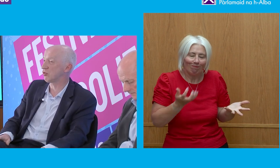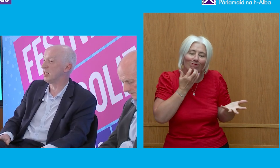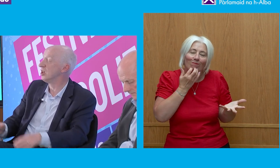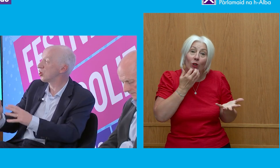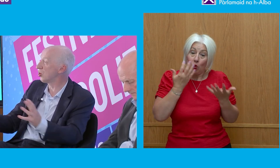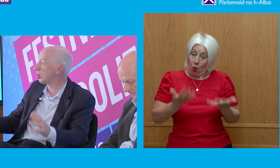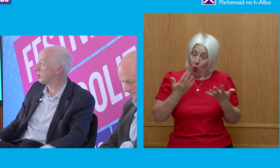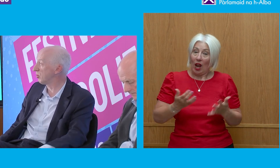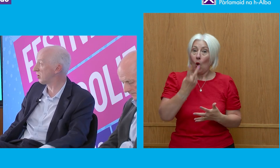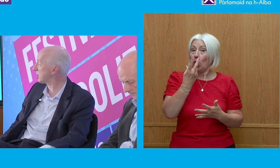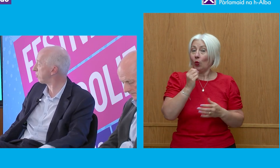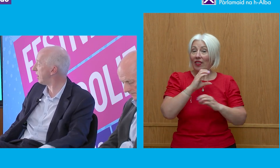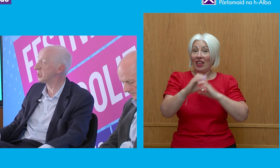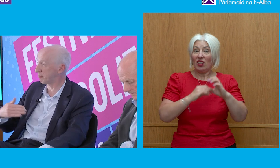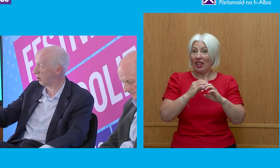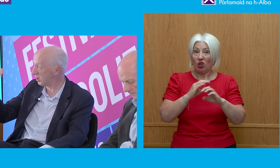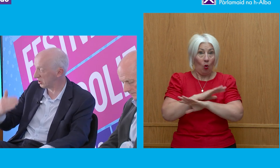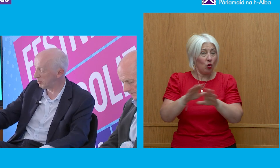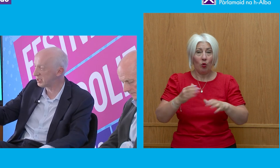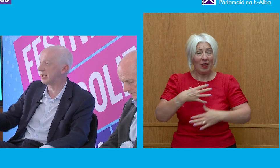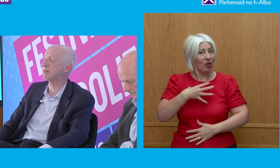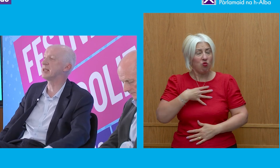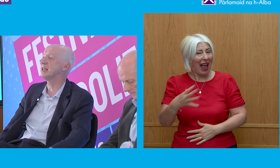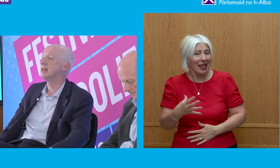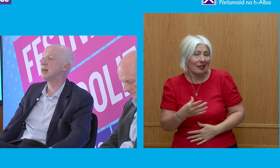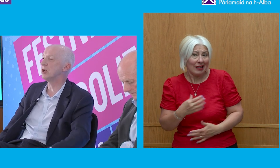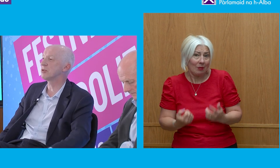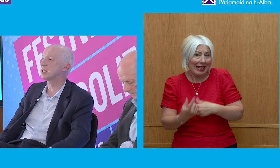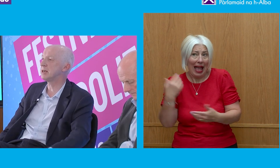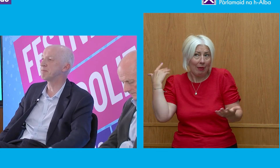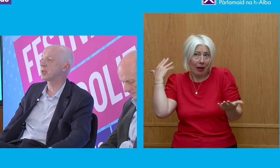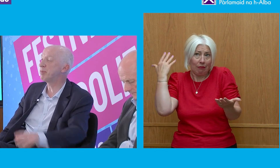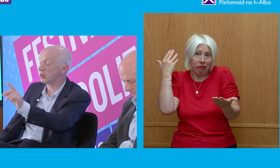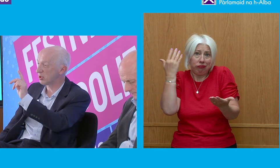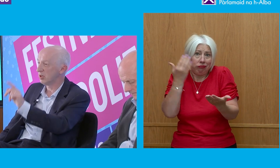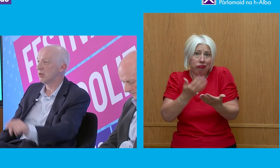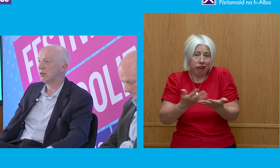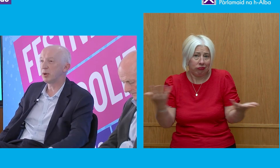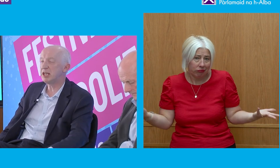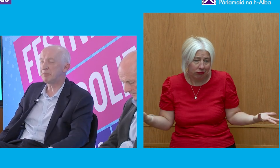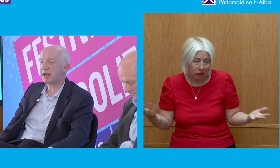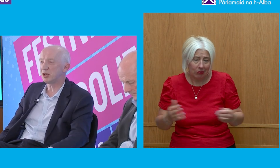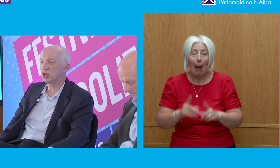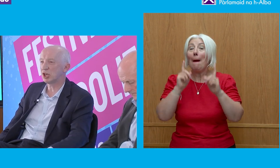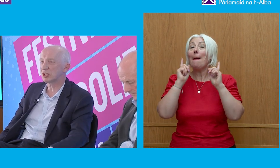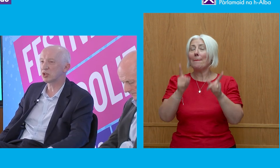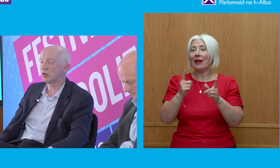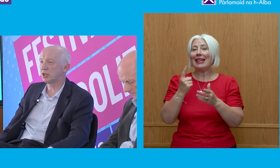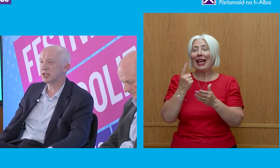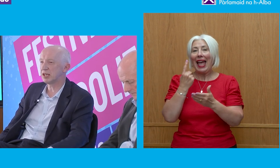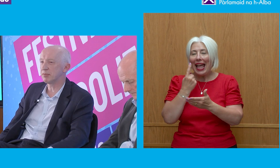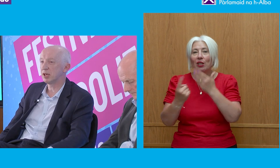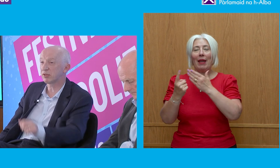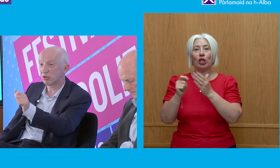20th century shouldn't come as much of a surprise. It's a process that's been taking place a long time. But there were independent journalists